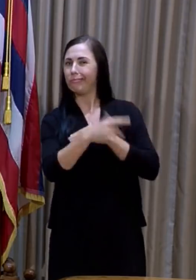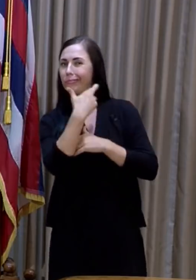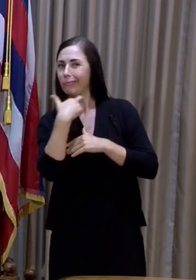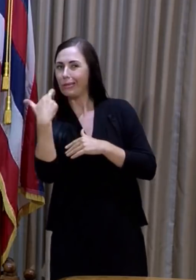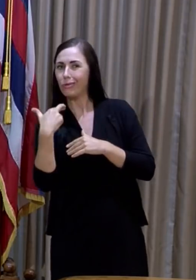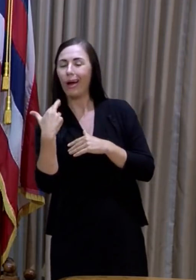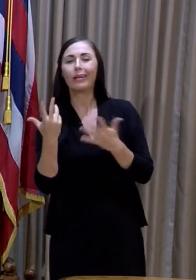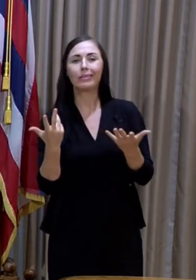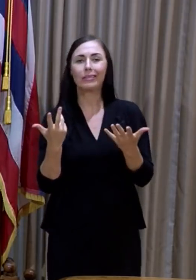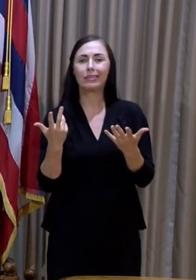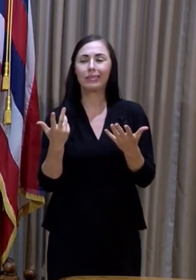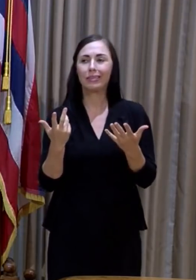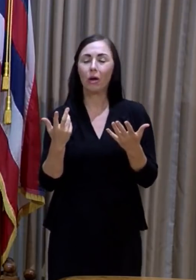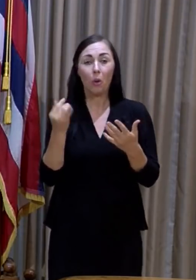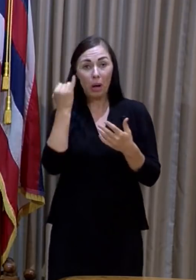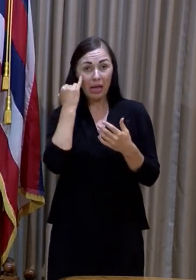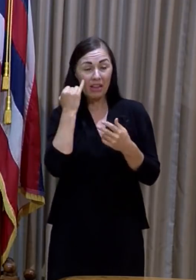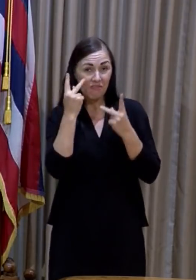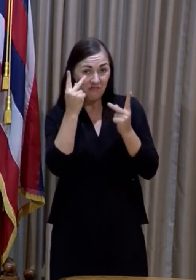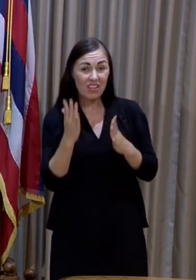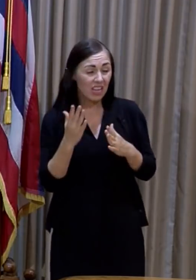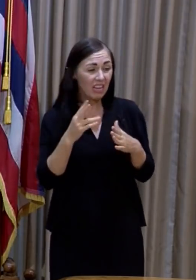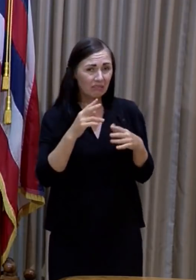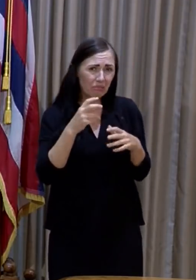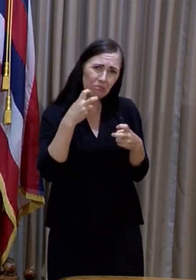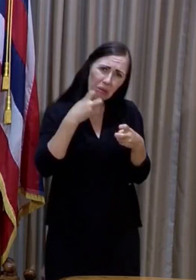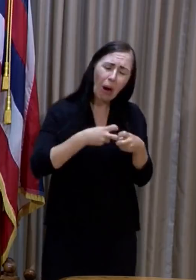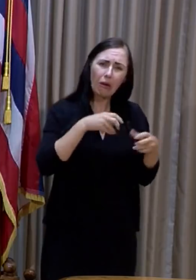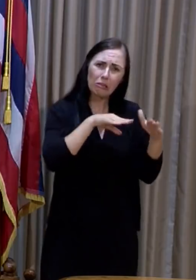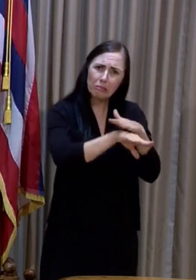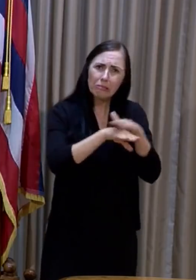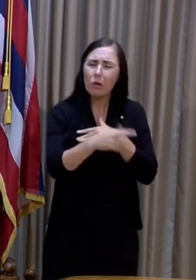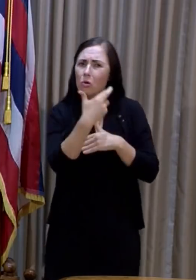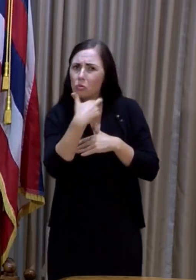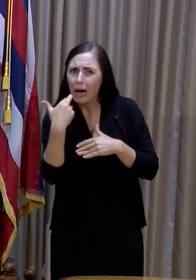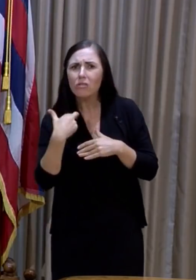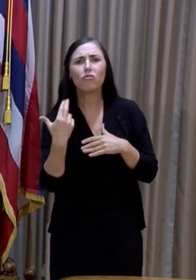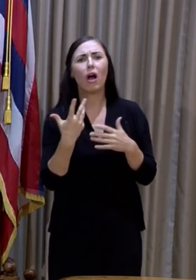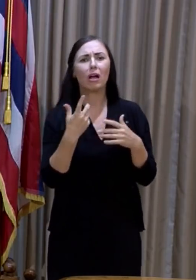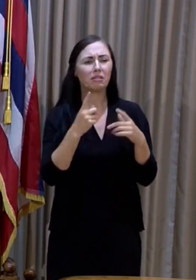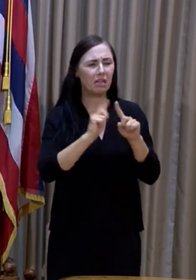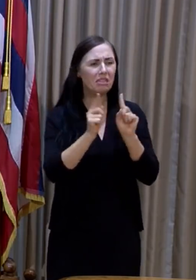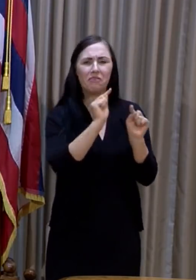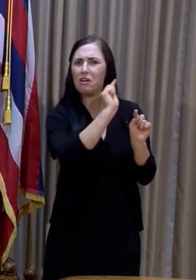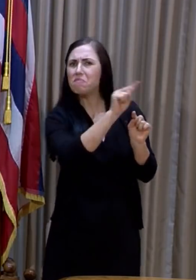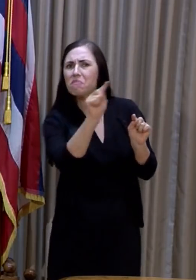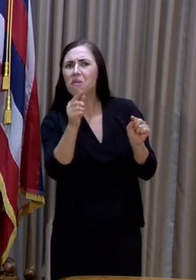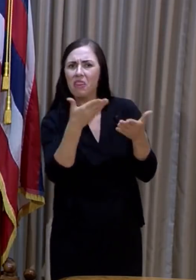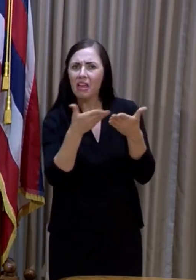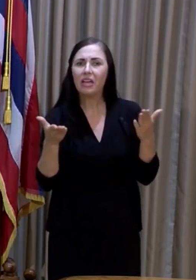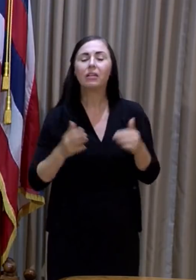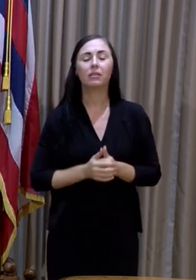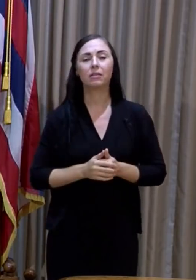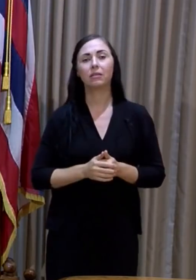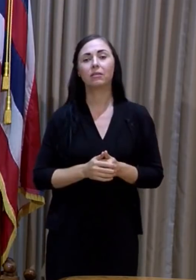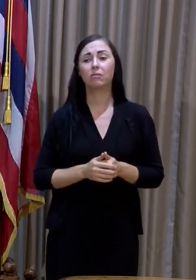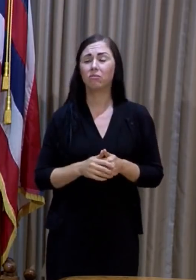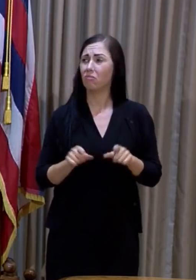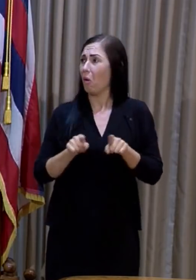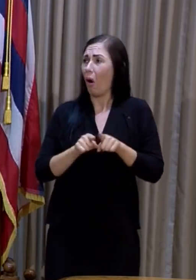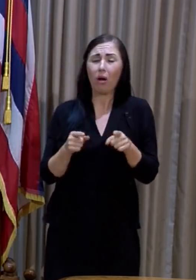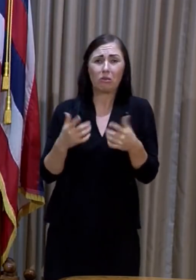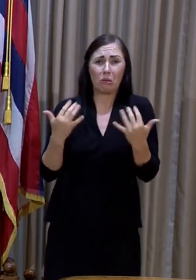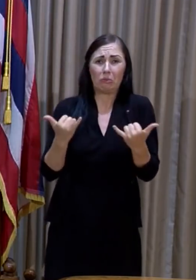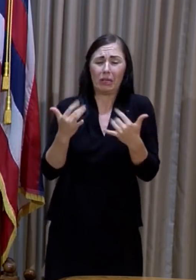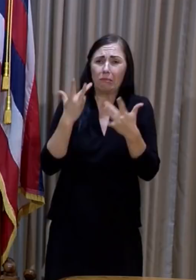will be limited access to restaurants and other places to eat. We continue to have a shortage of